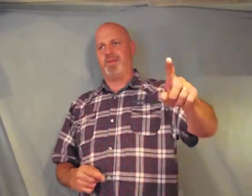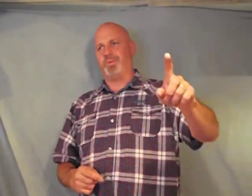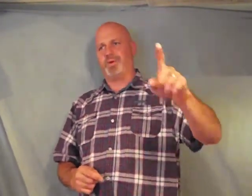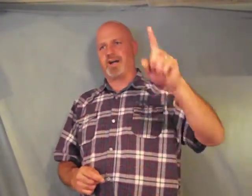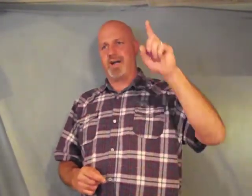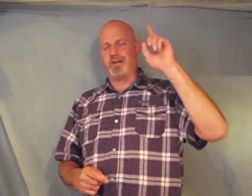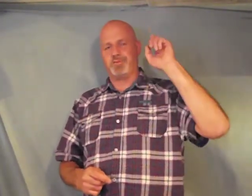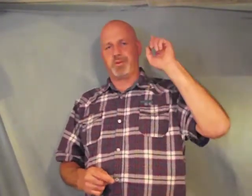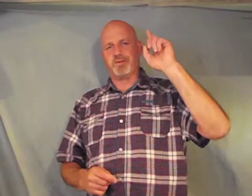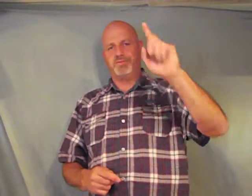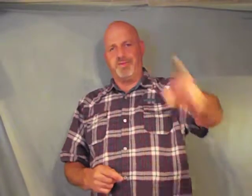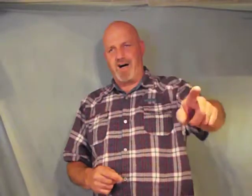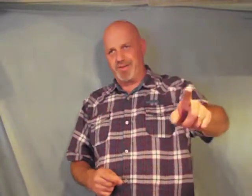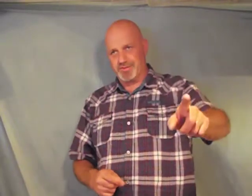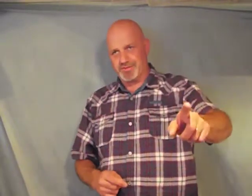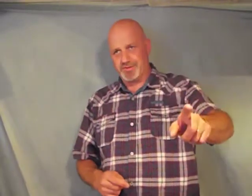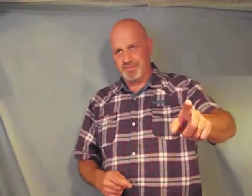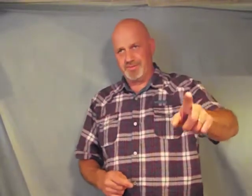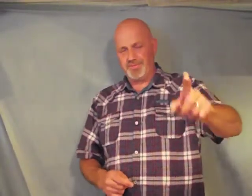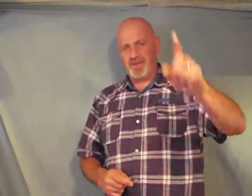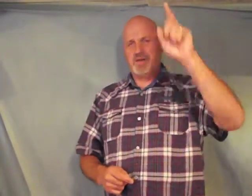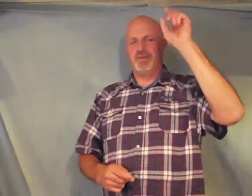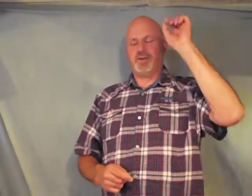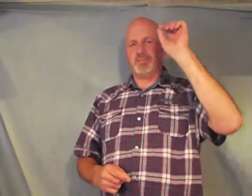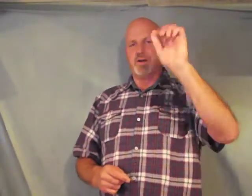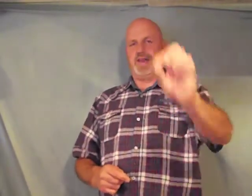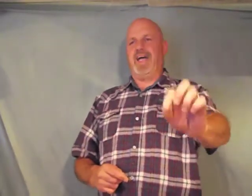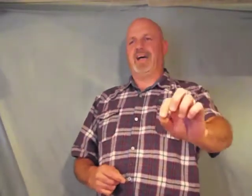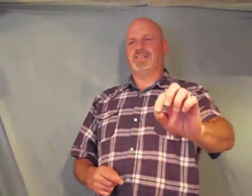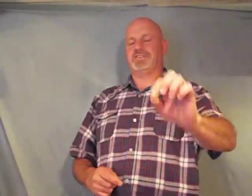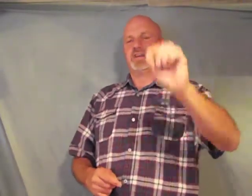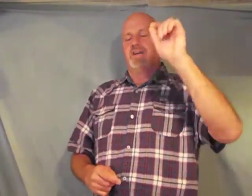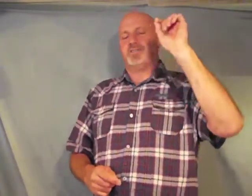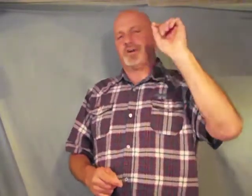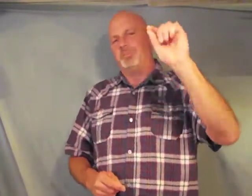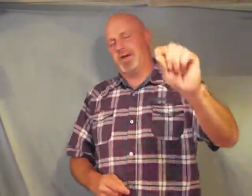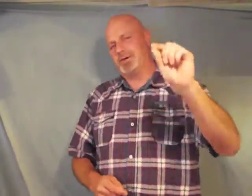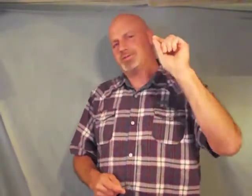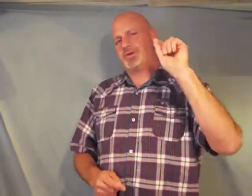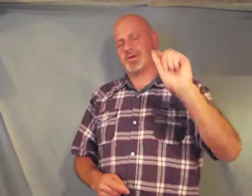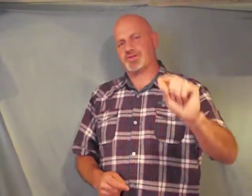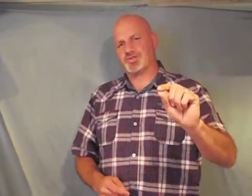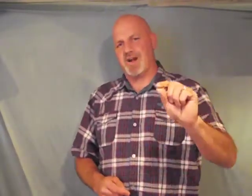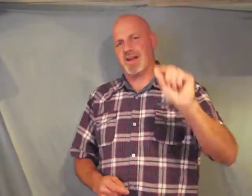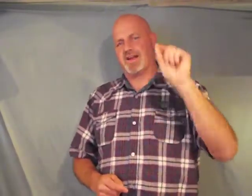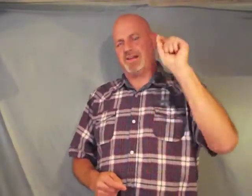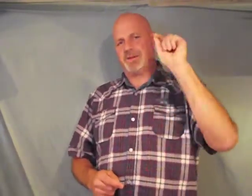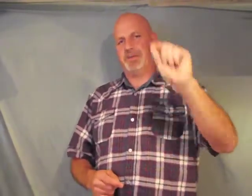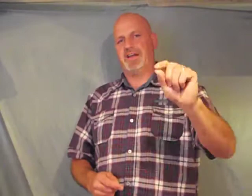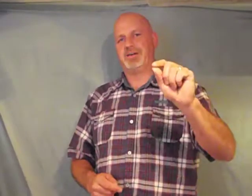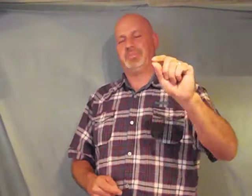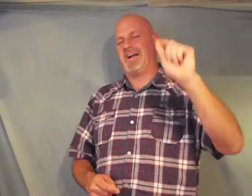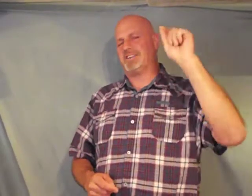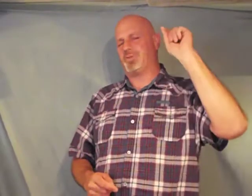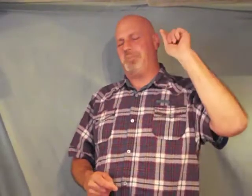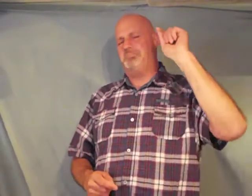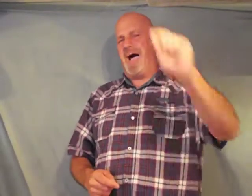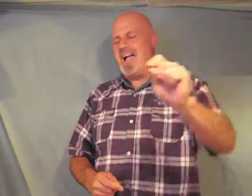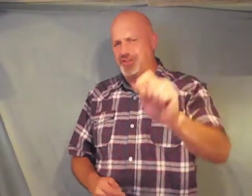the word of God from our fathers from our dads from those who are struggling to be good parents we bind you